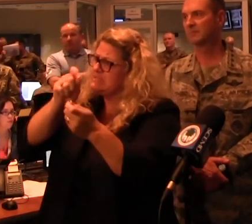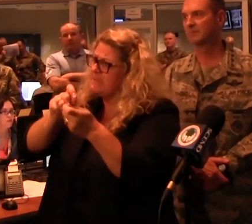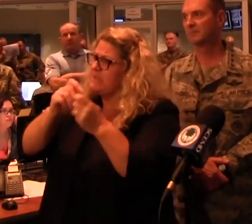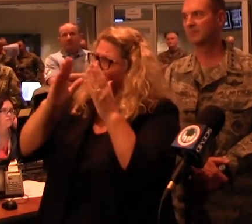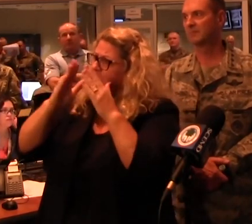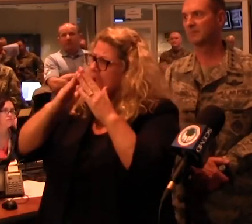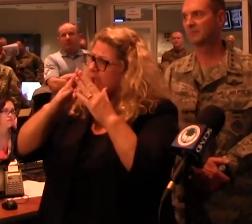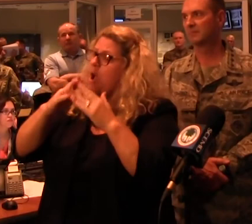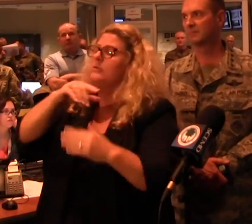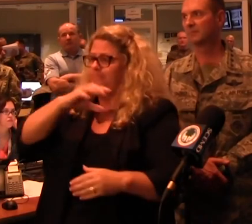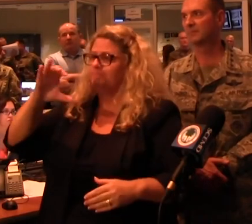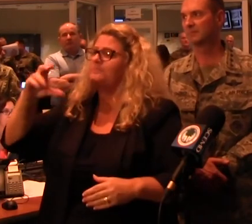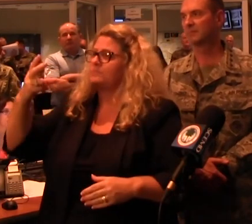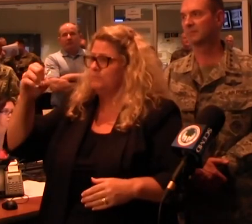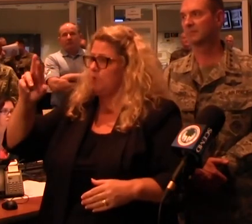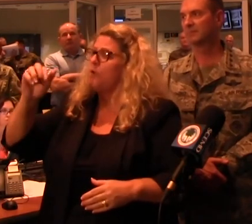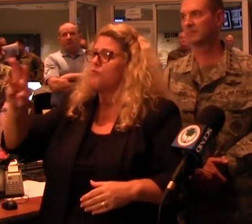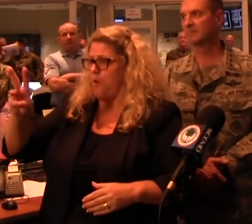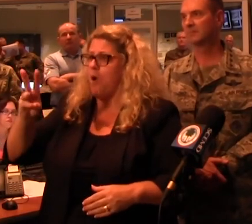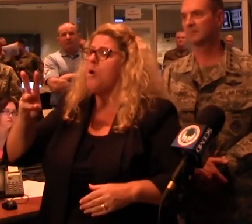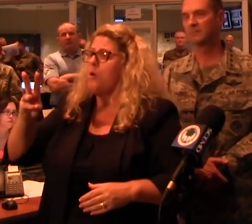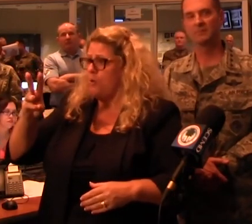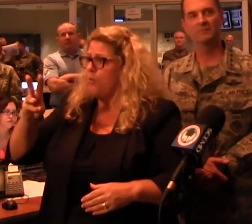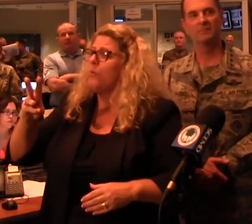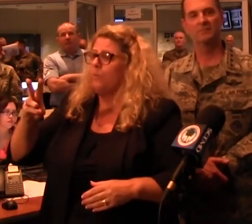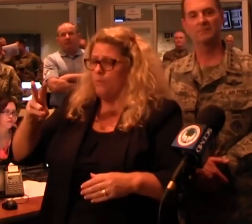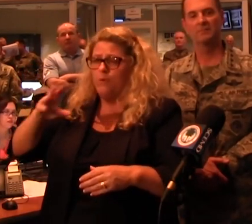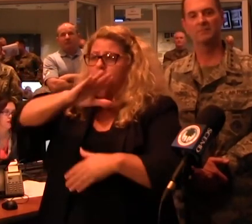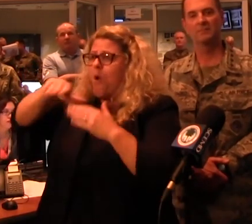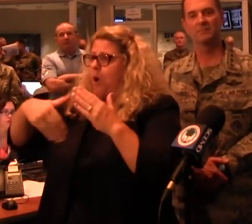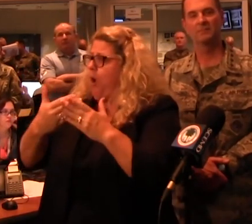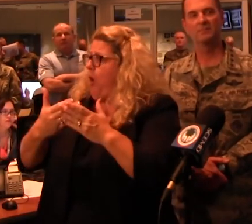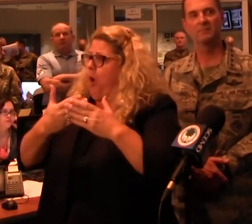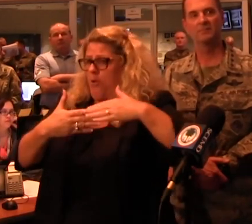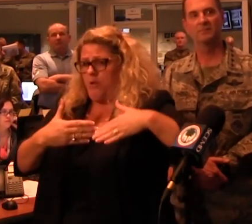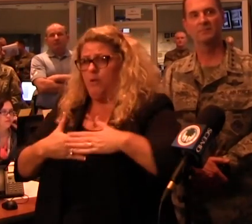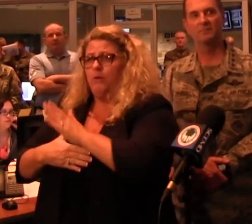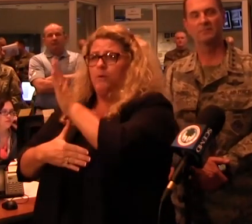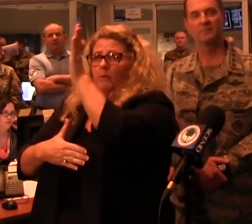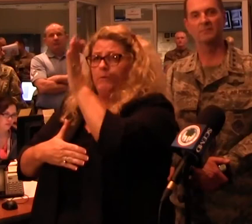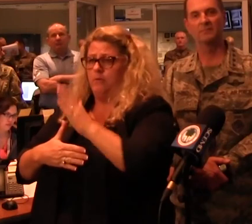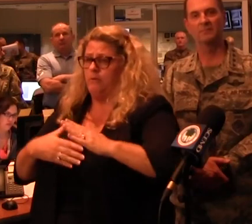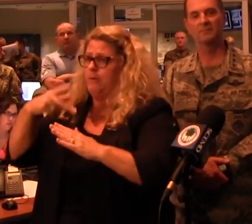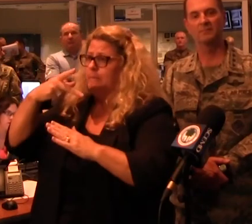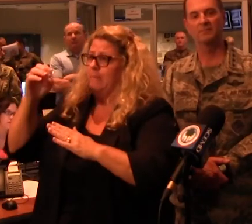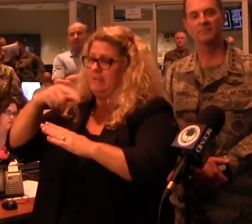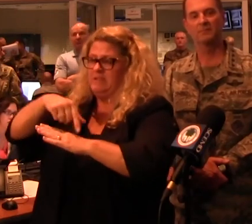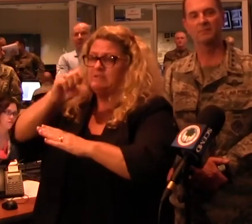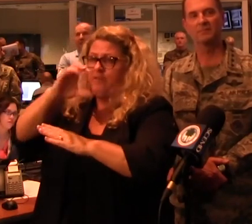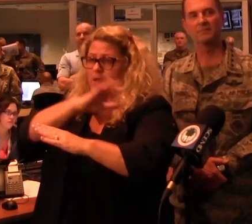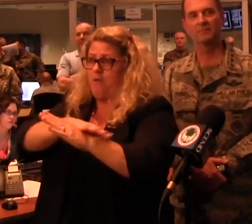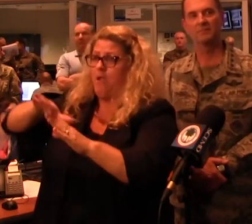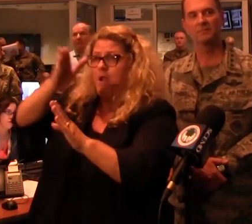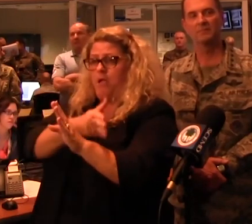Toronto. Conway says they're very concerned they may lose there. Well, all of them along the PD, the greater PD